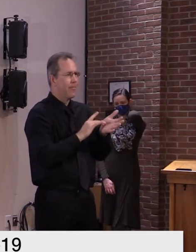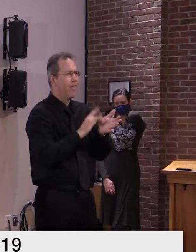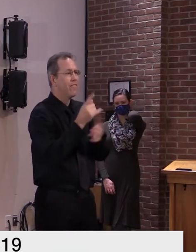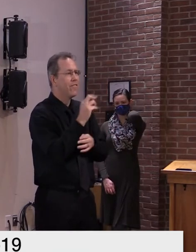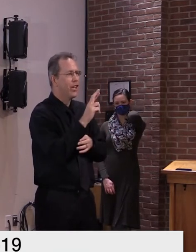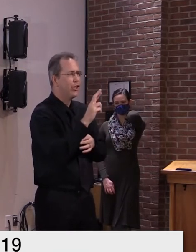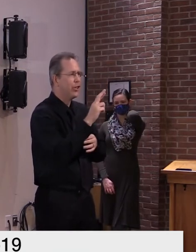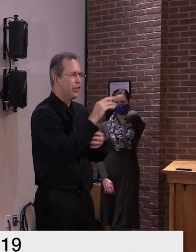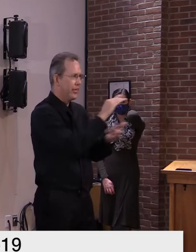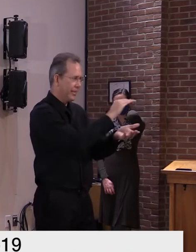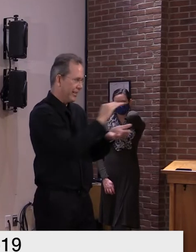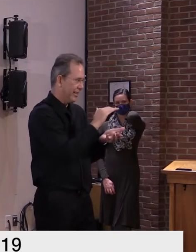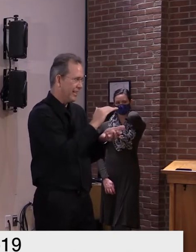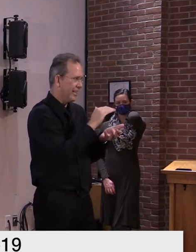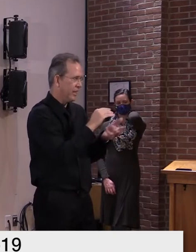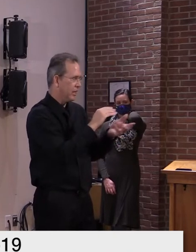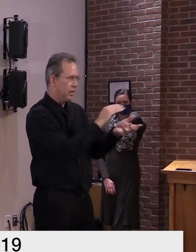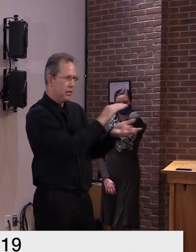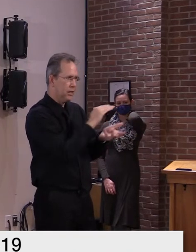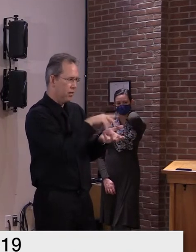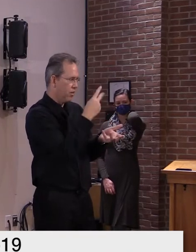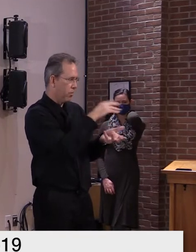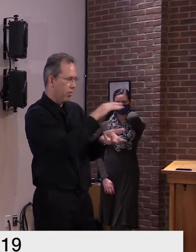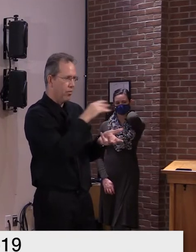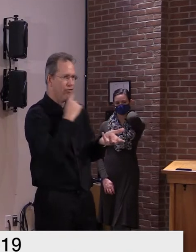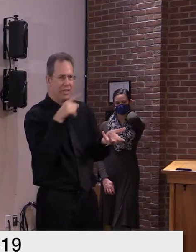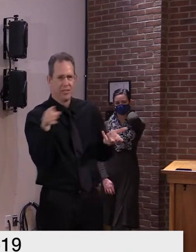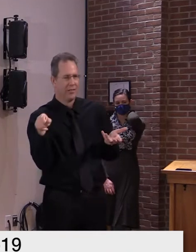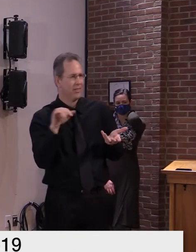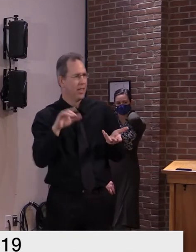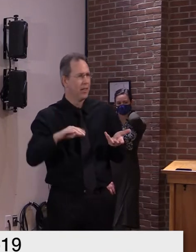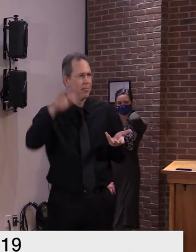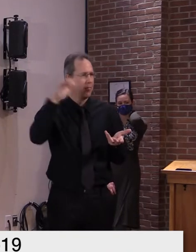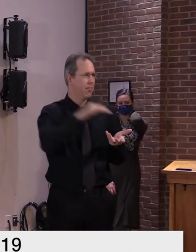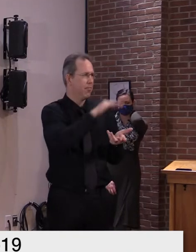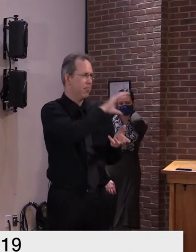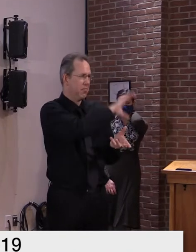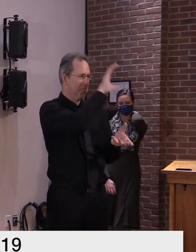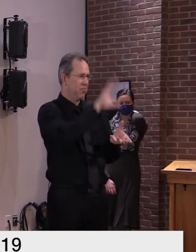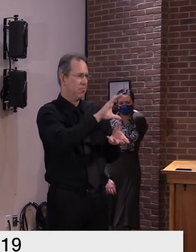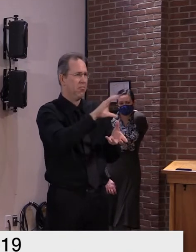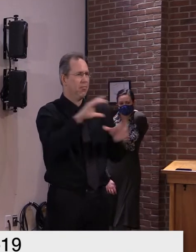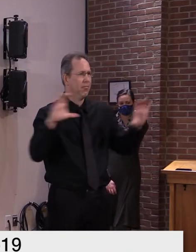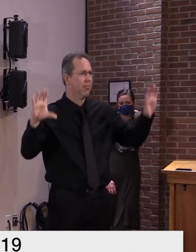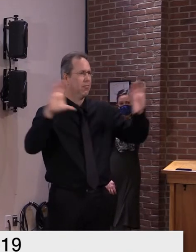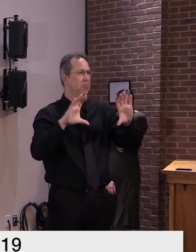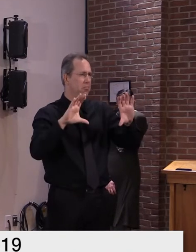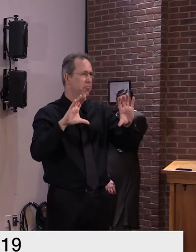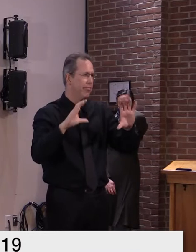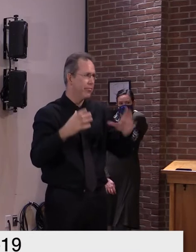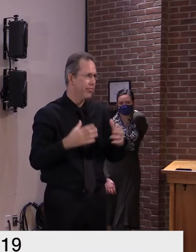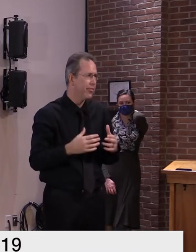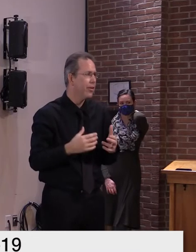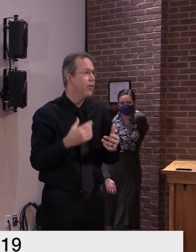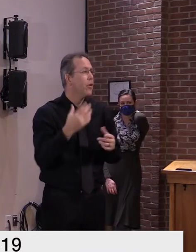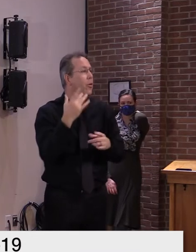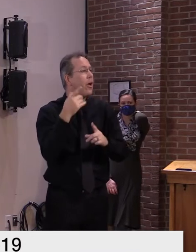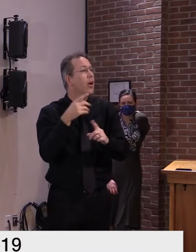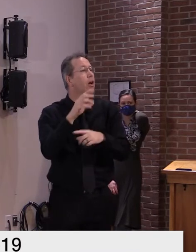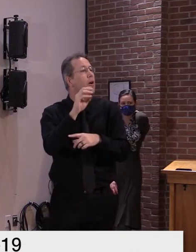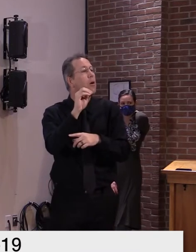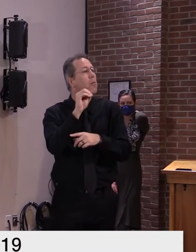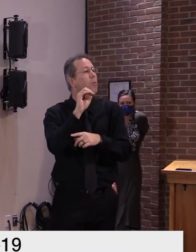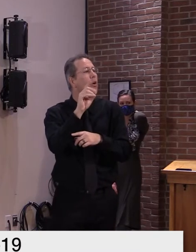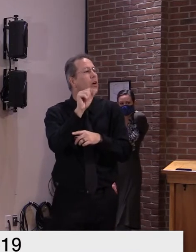little more than a doubling based on the fact that moderna has a little more stockpiled at this point in time and